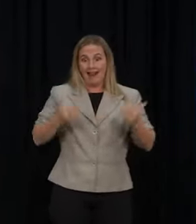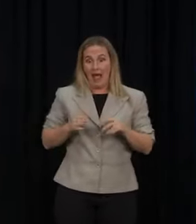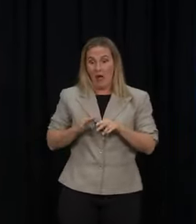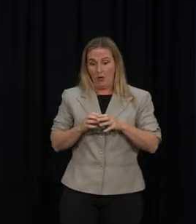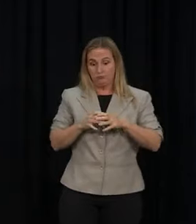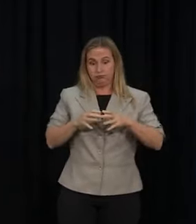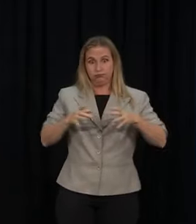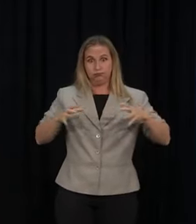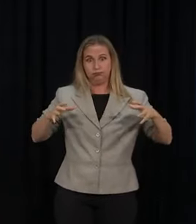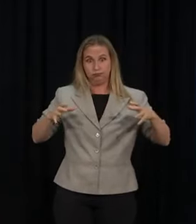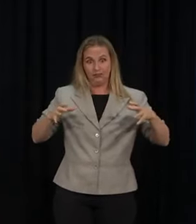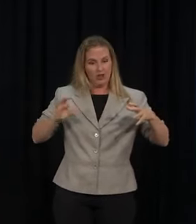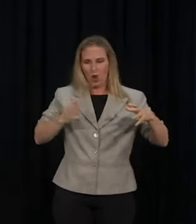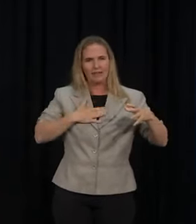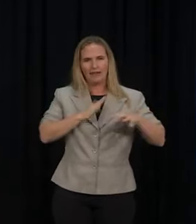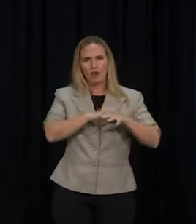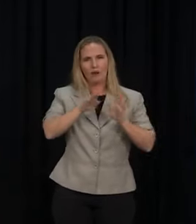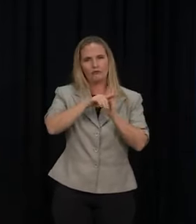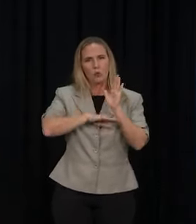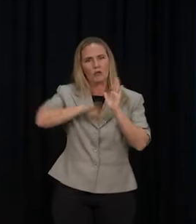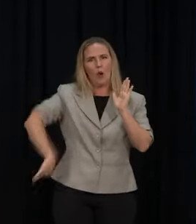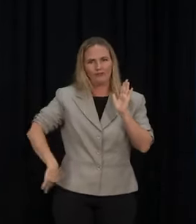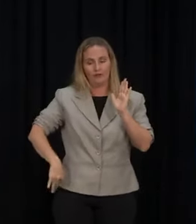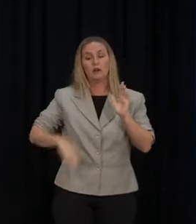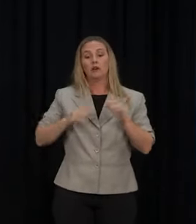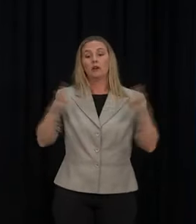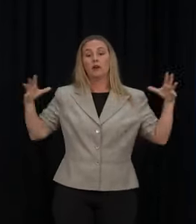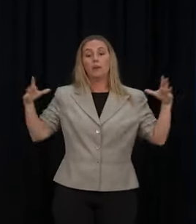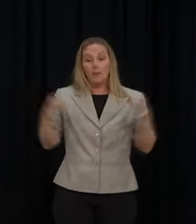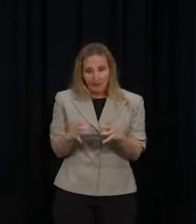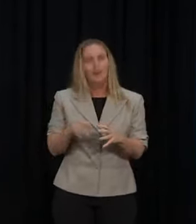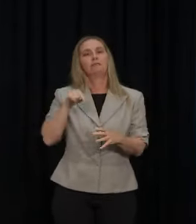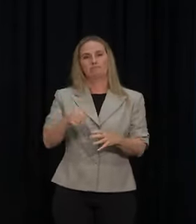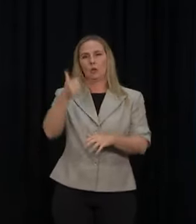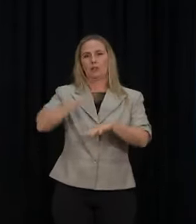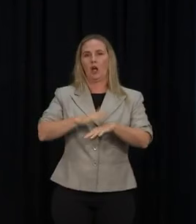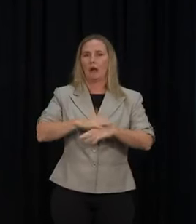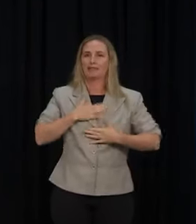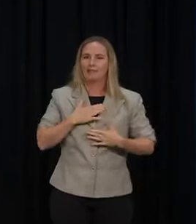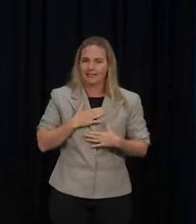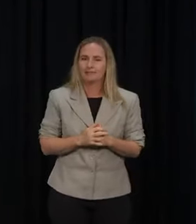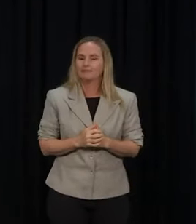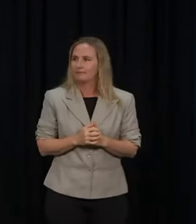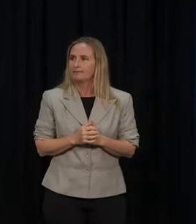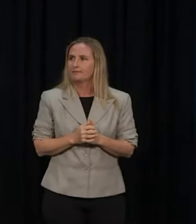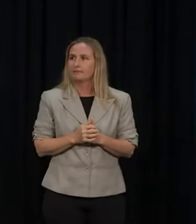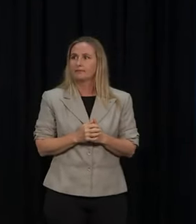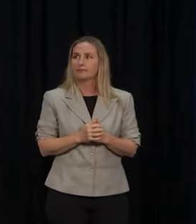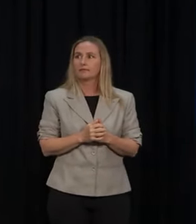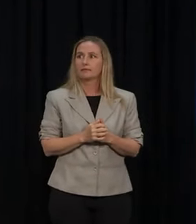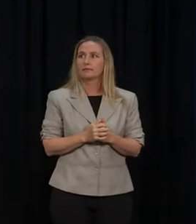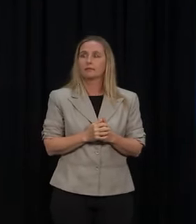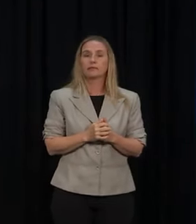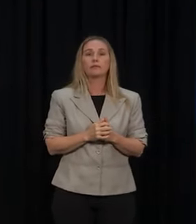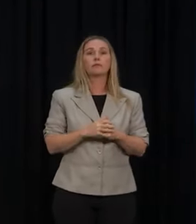come down that it will be safe to do that. And look, to the opposition, I would say, we all took as parties a position, rightly